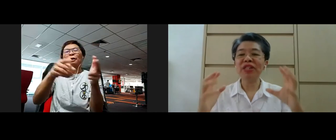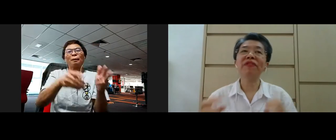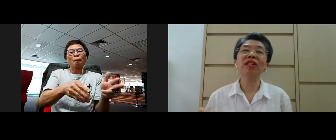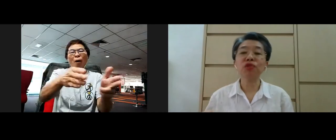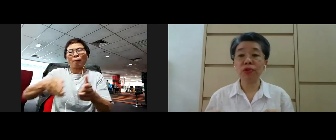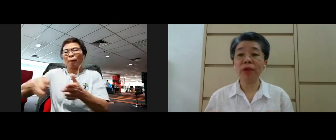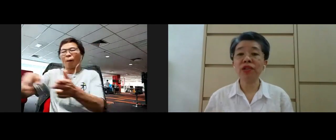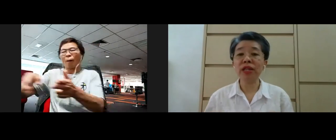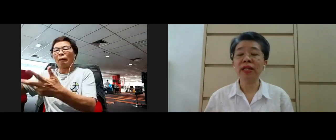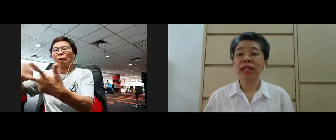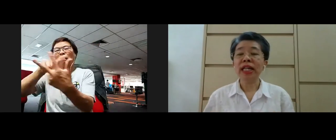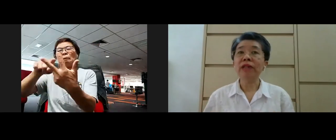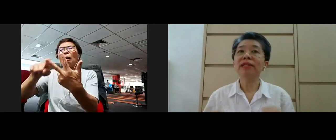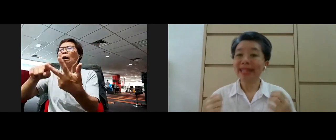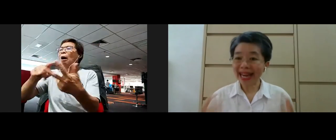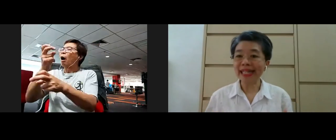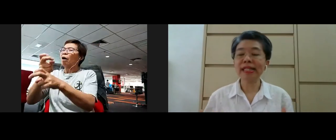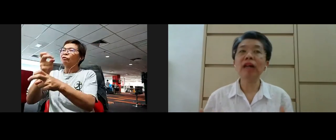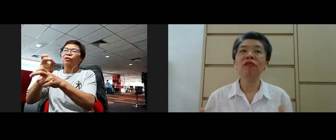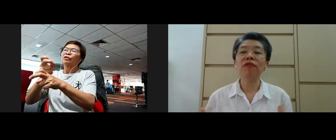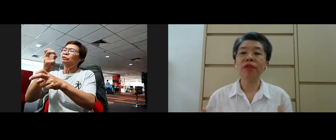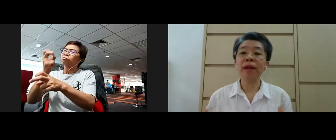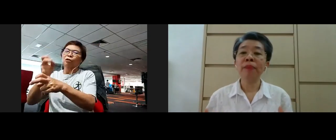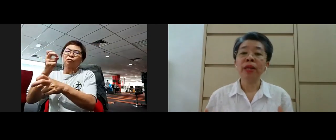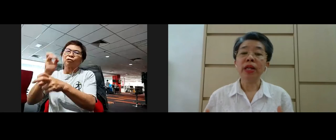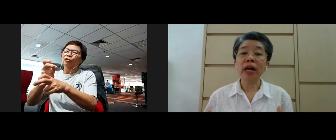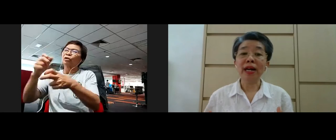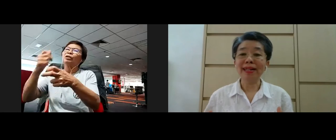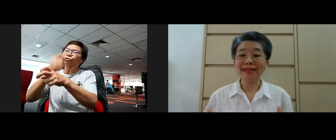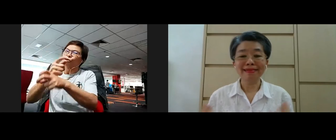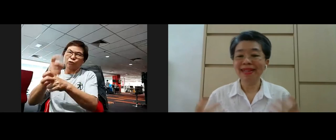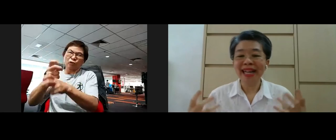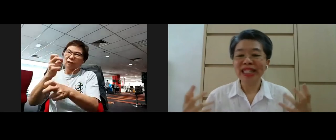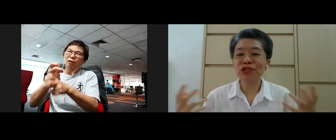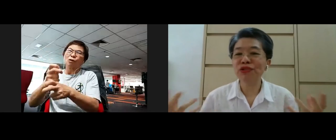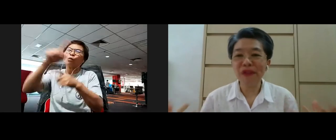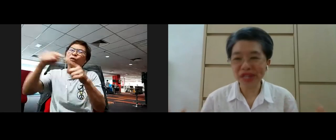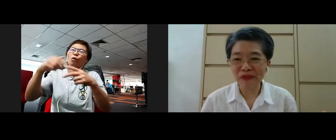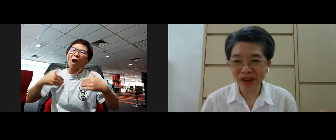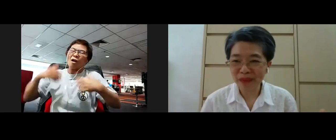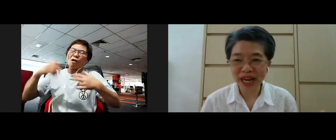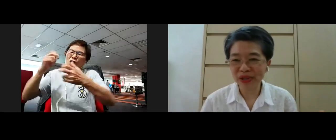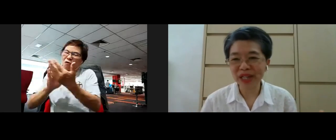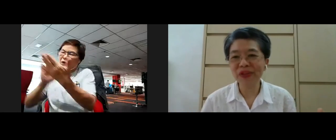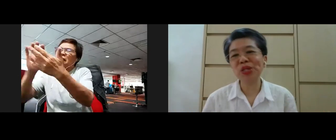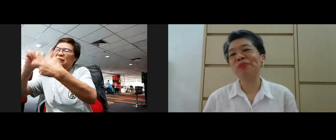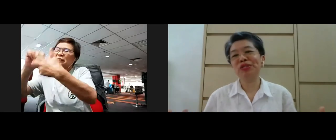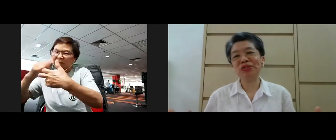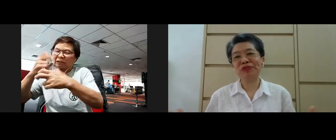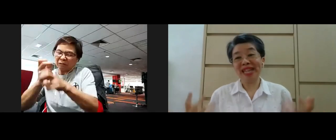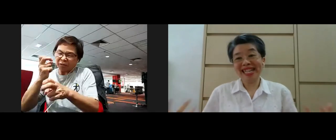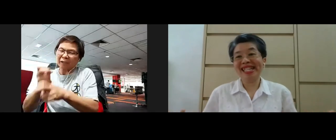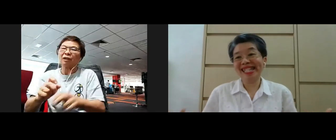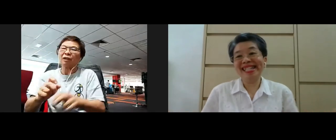yeah when you have a difficult situation you know that itself yeah the truth of suffering back to the first